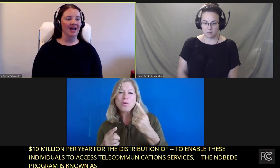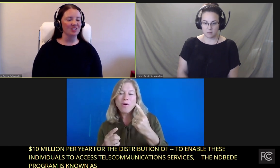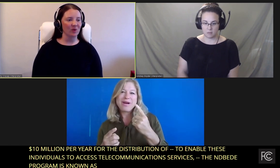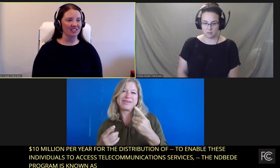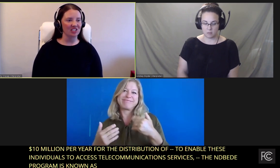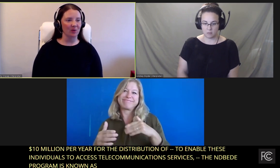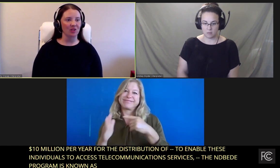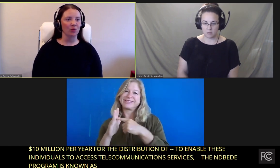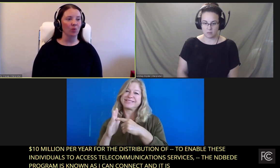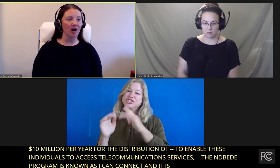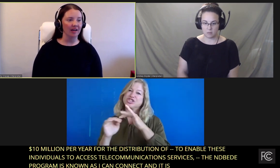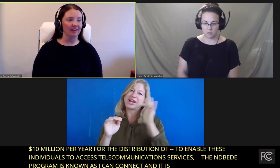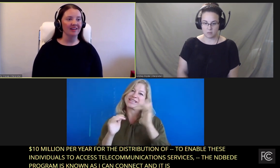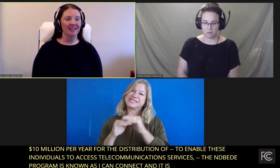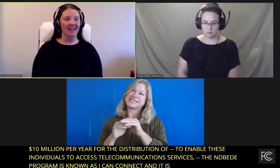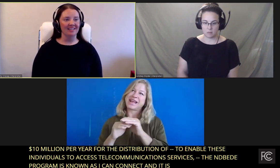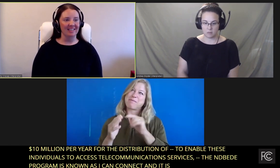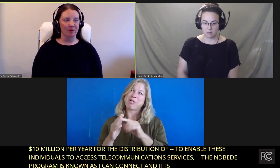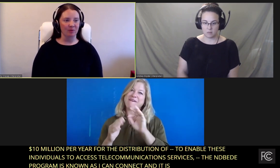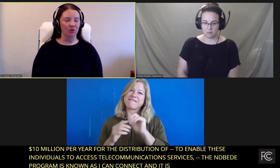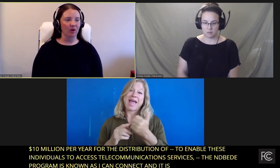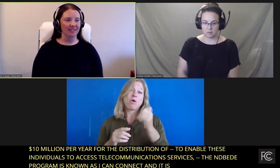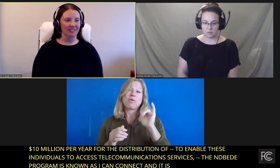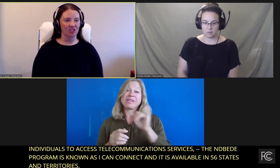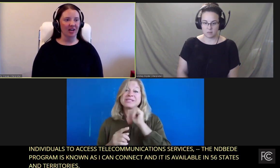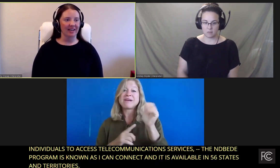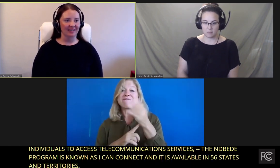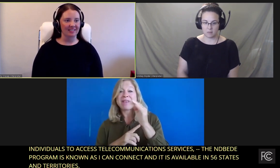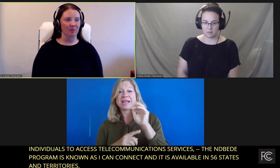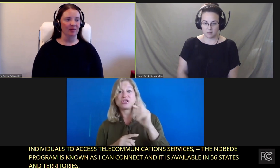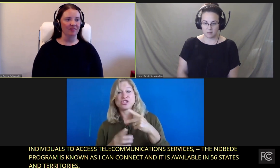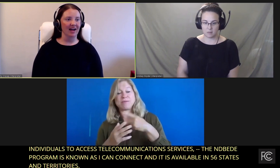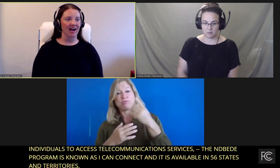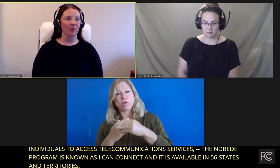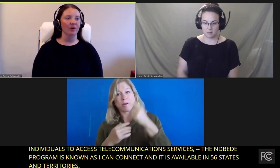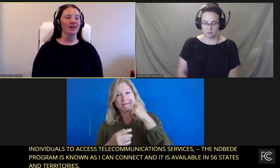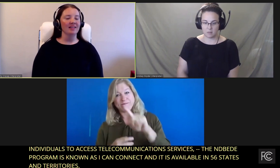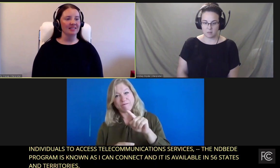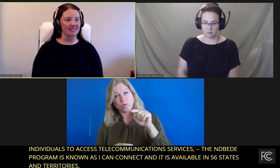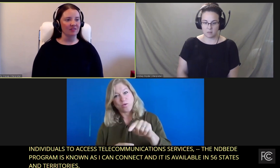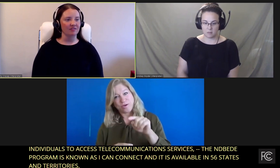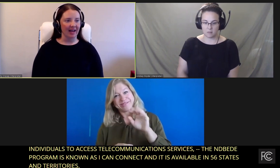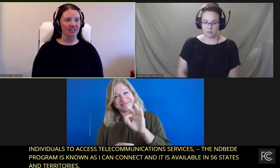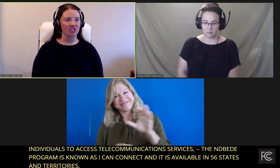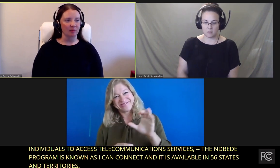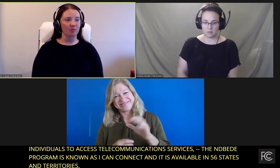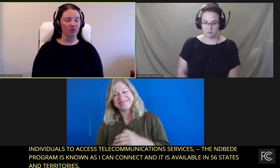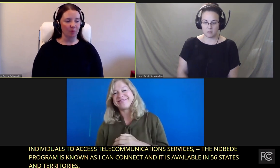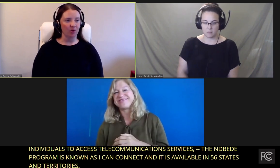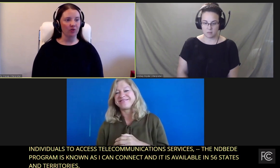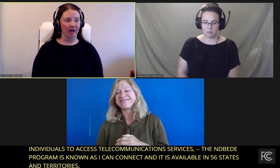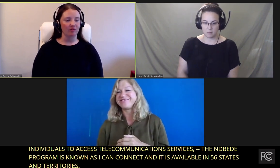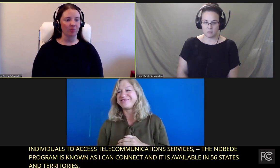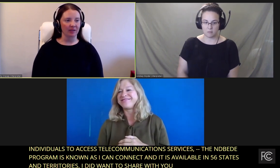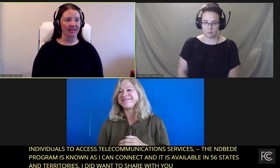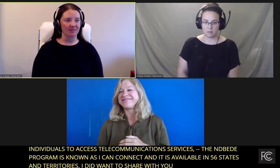I did want to share with you one example, one shining example of how this is a flagship program for the